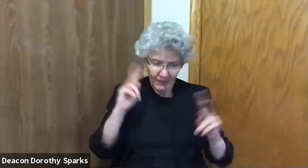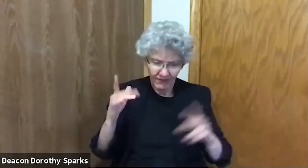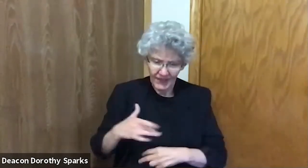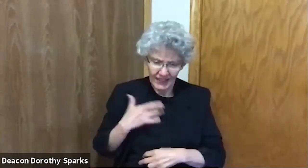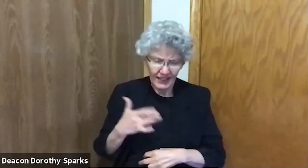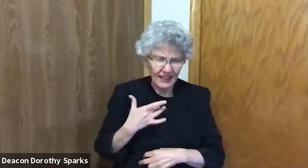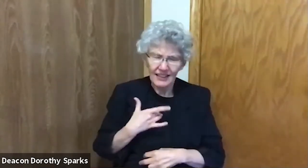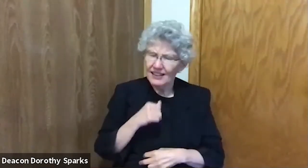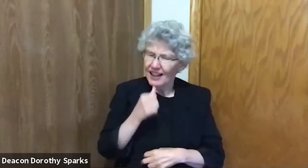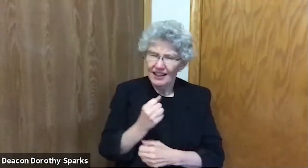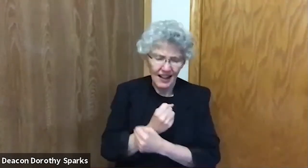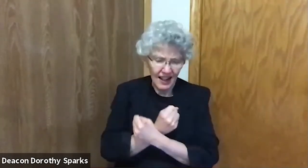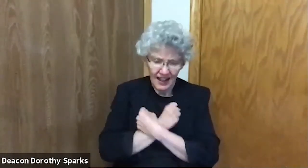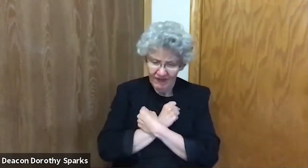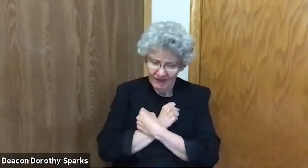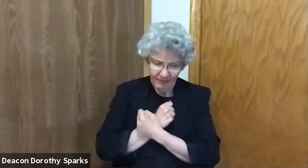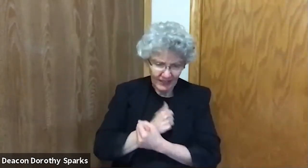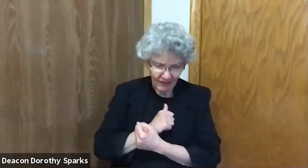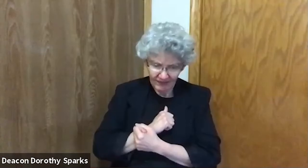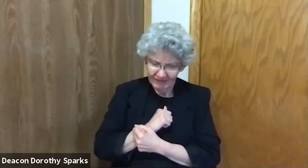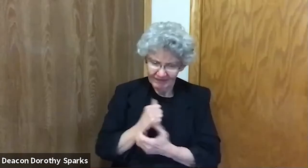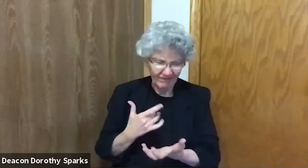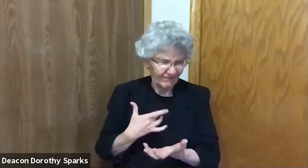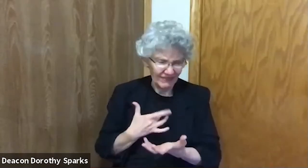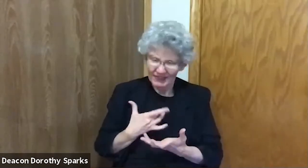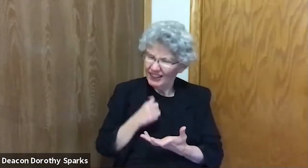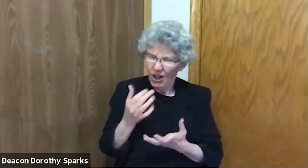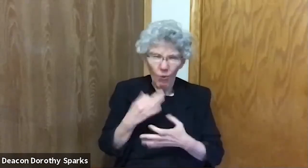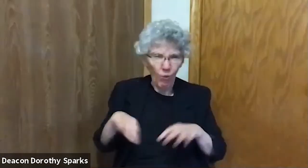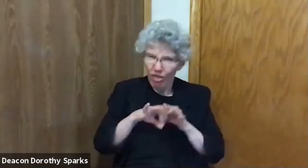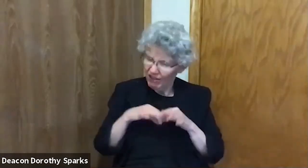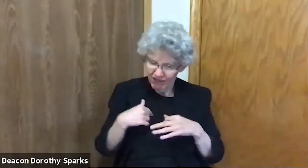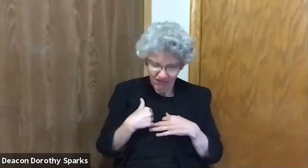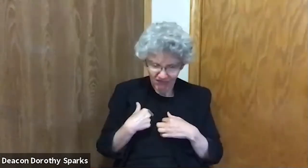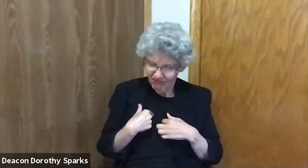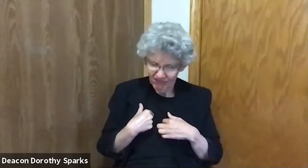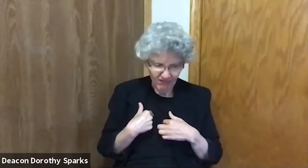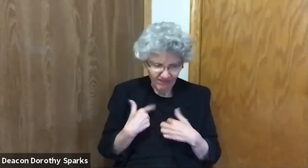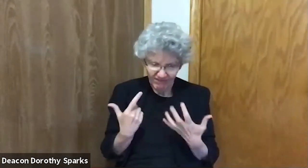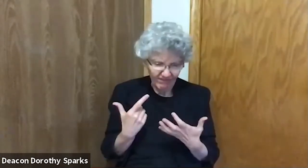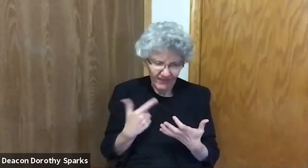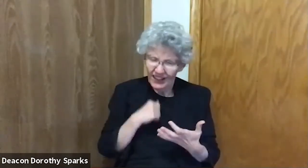for those who believe they are flawed unlovable and not enough